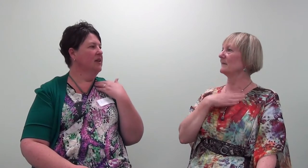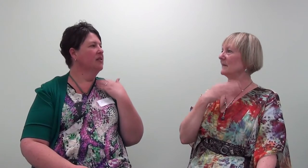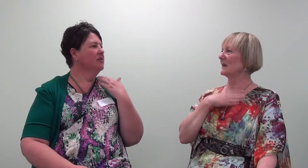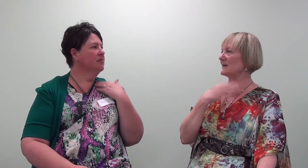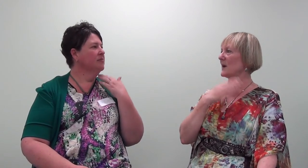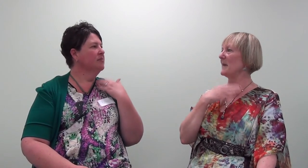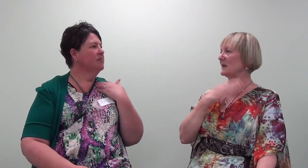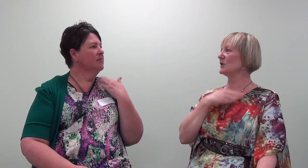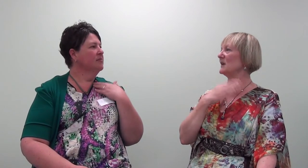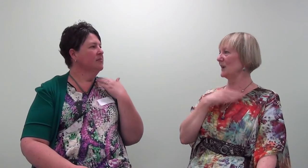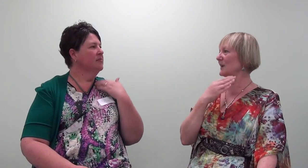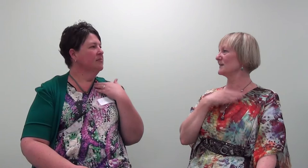As I imagine and guess.